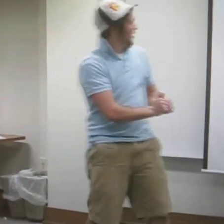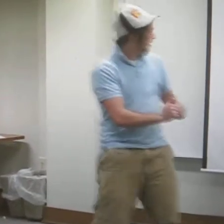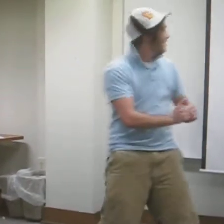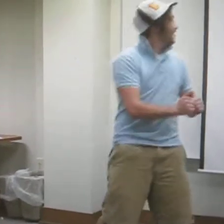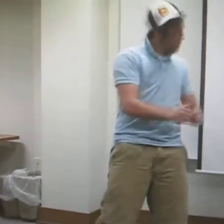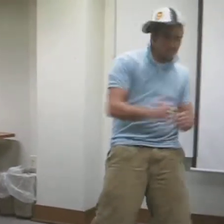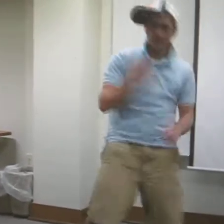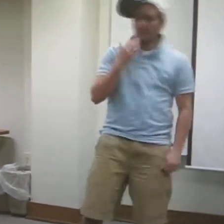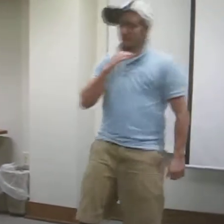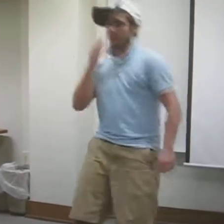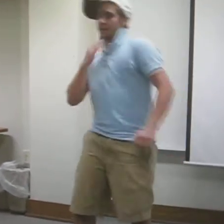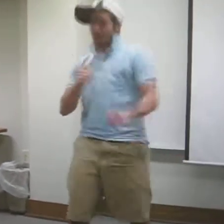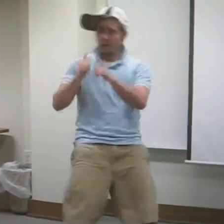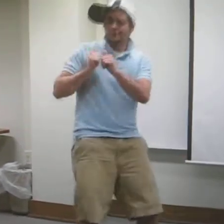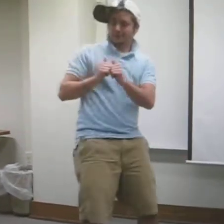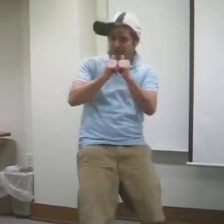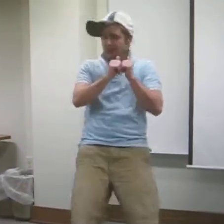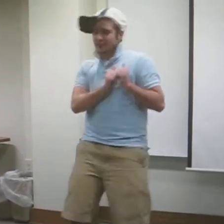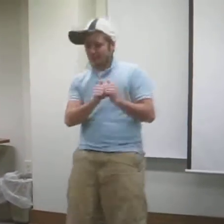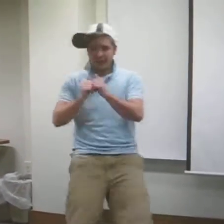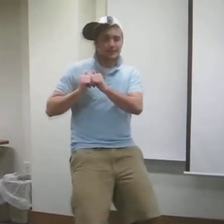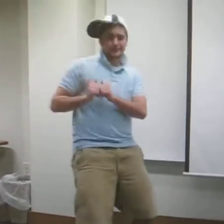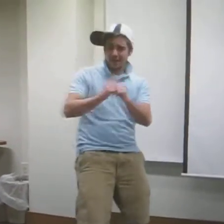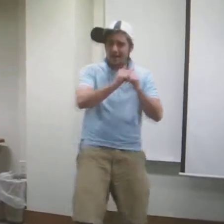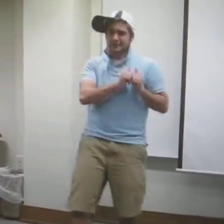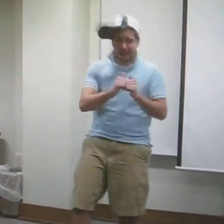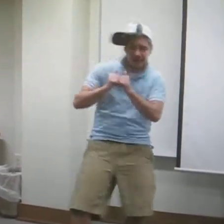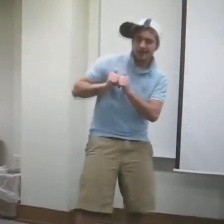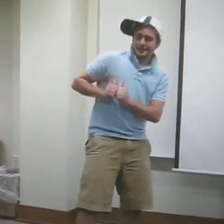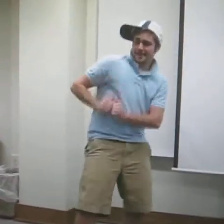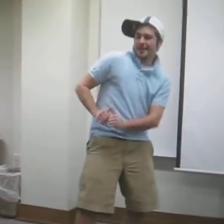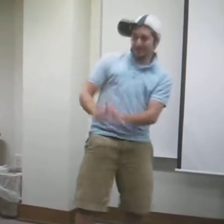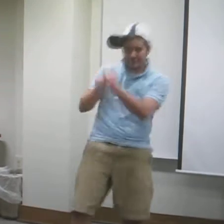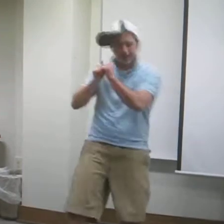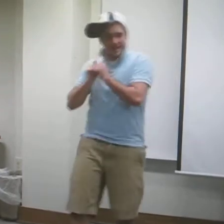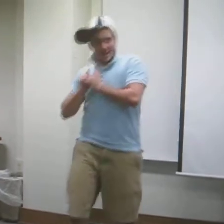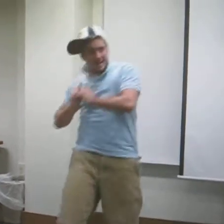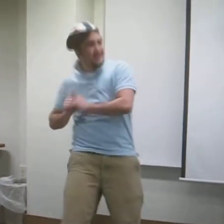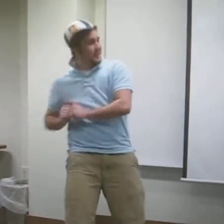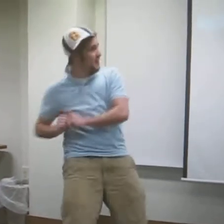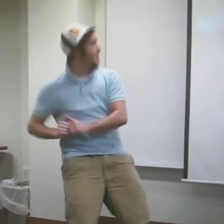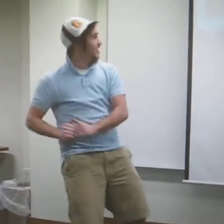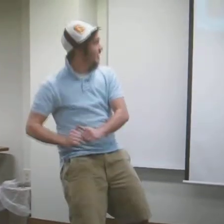Baby, I'll be down, down, down, down, down I'll Even